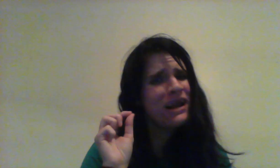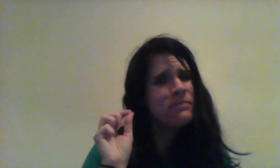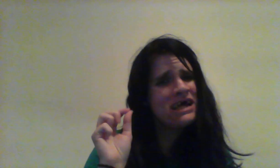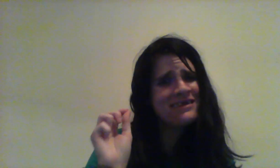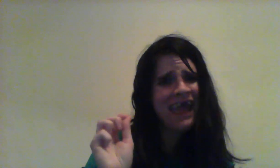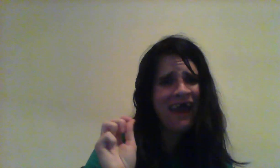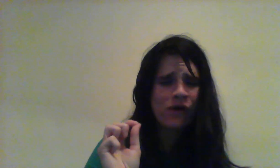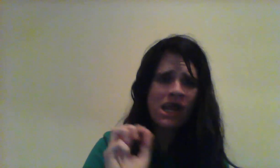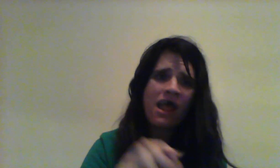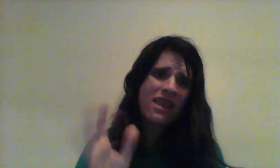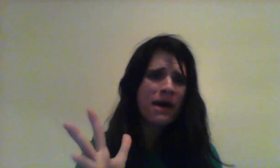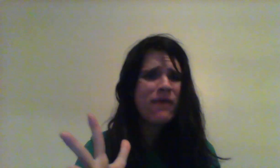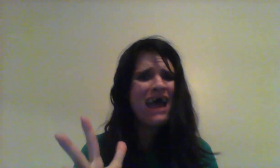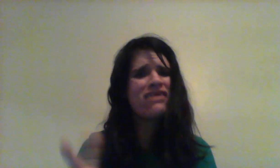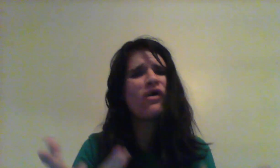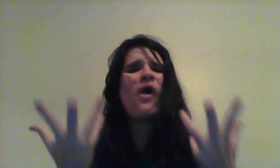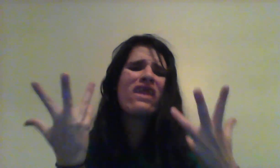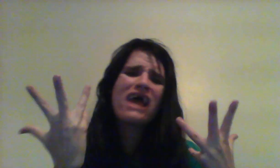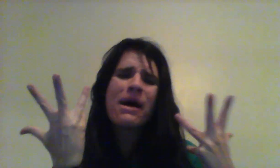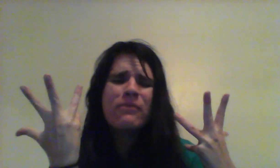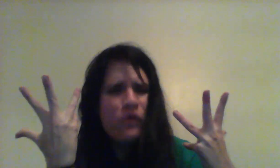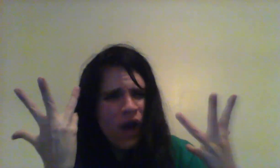little bit scary The dream's only temporary